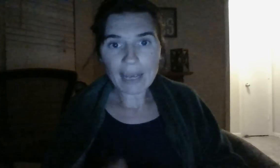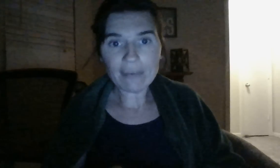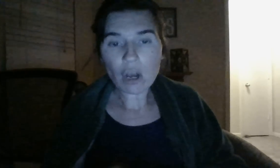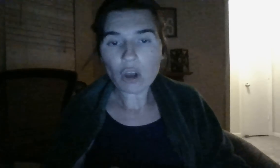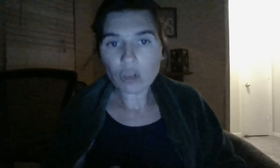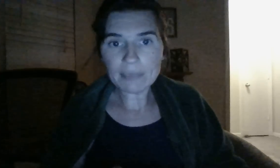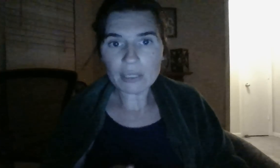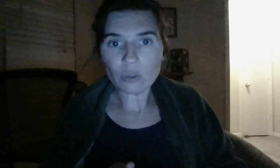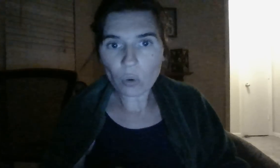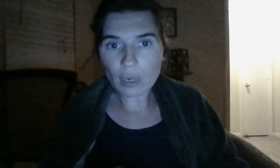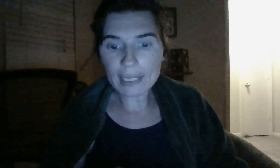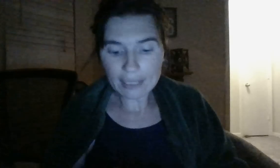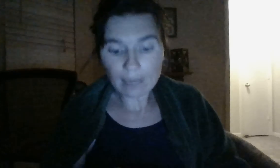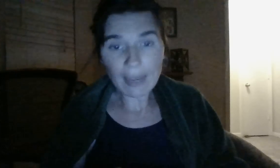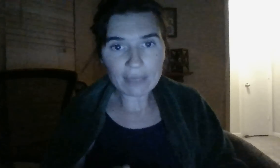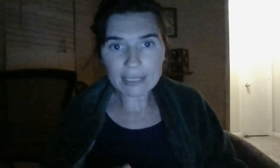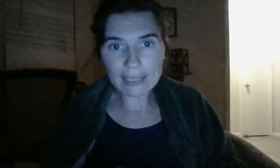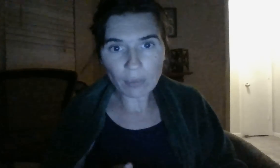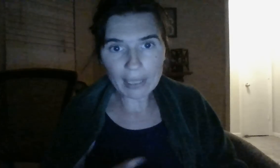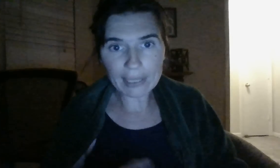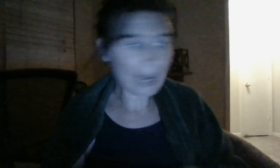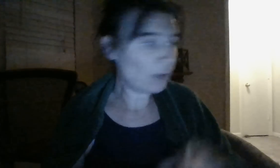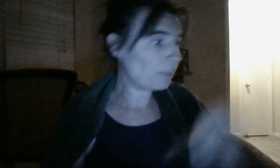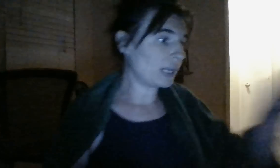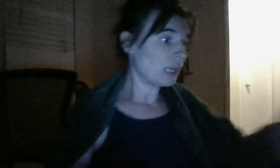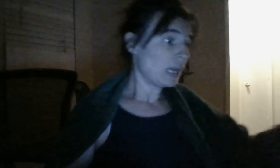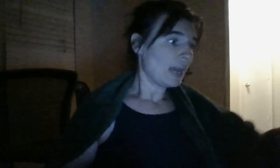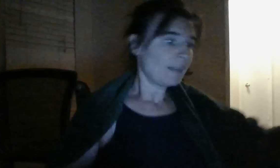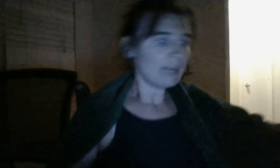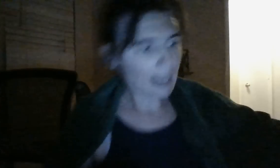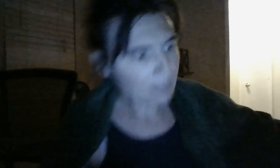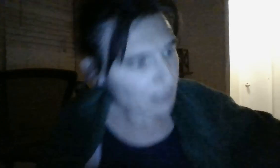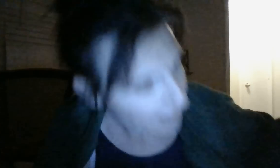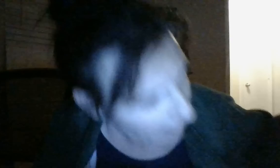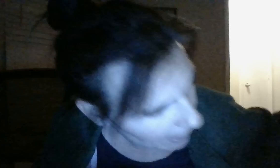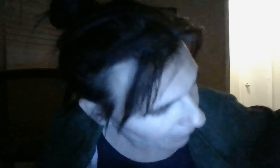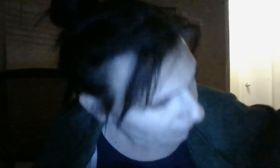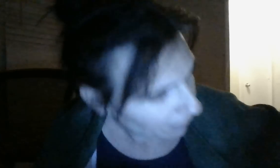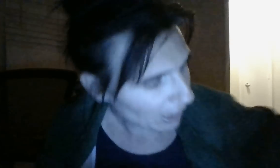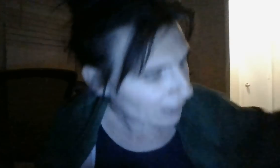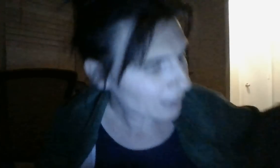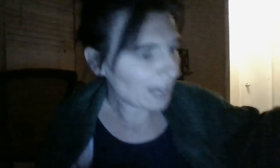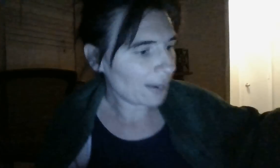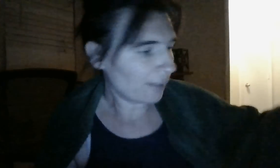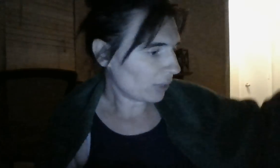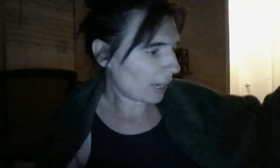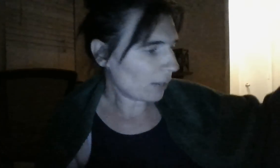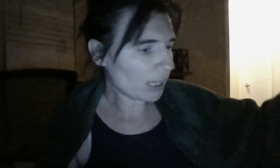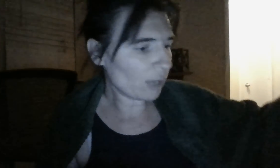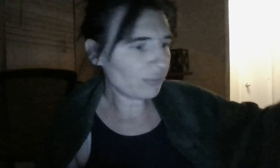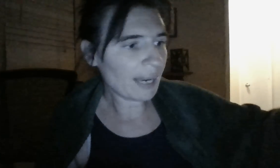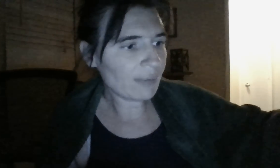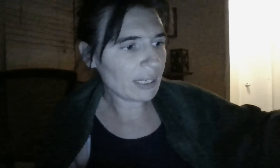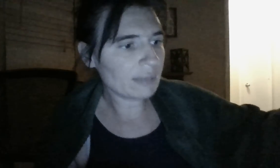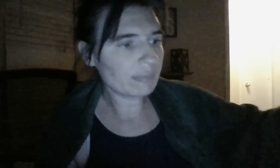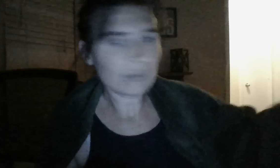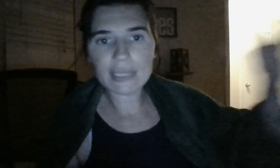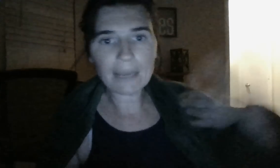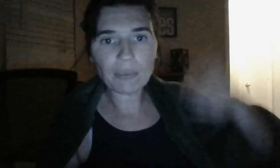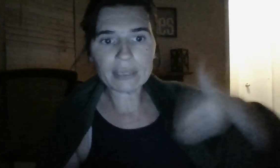have it all lumped into one. Some have it separated out. But, I mean, I'm just saying, that's theft. I don't care if you have it in separate